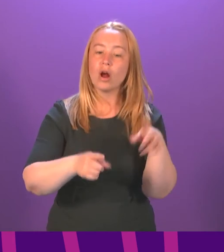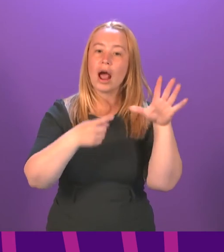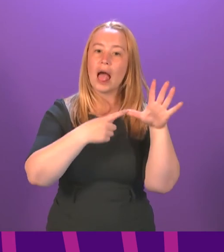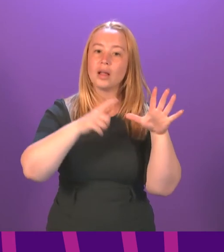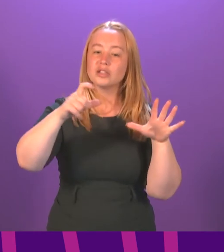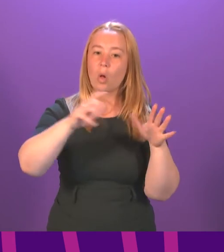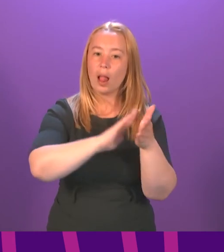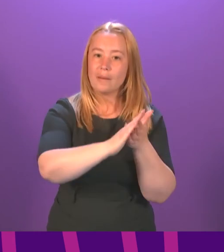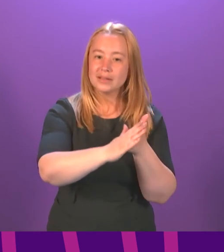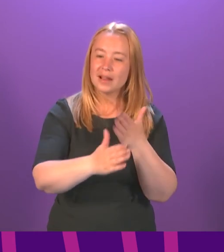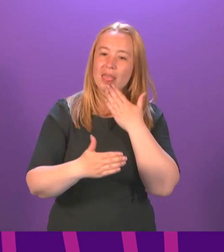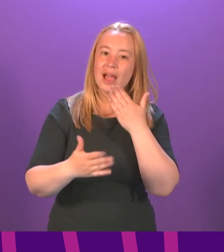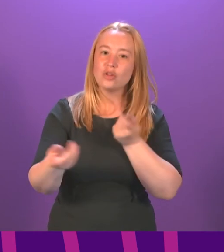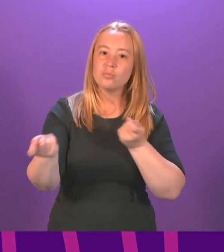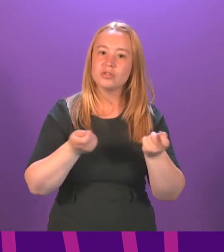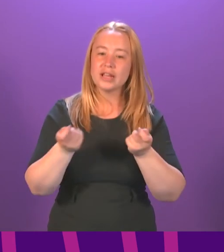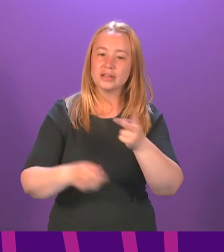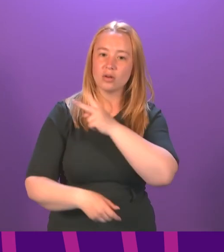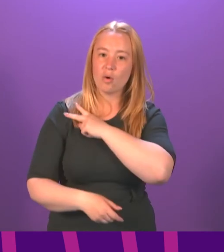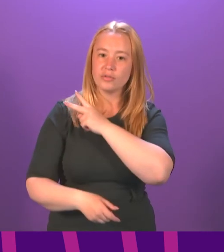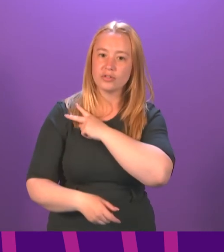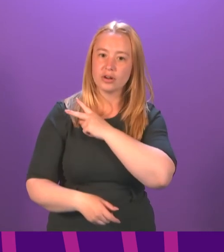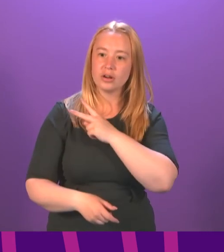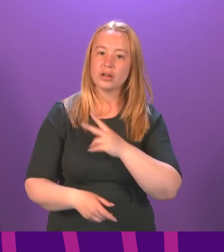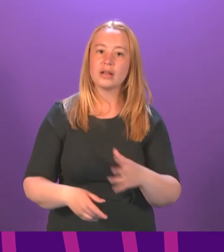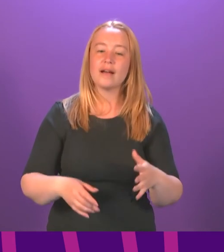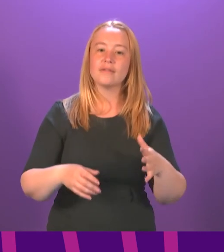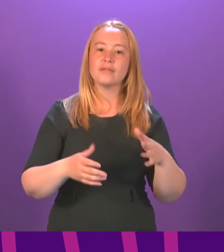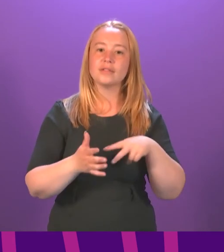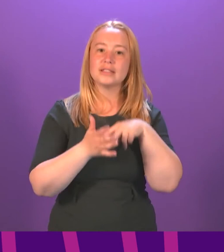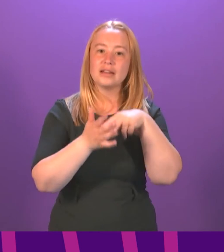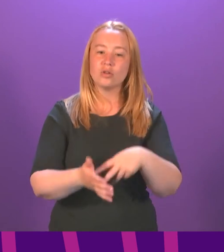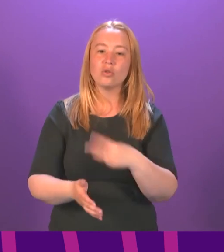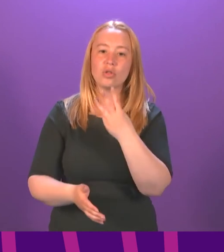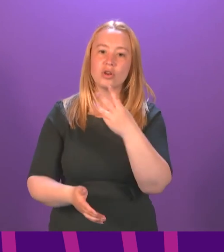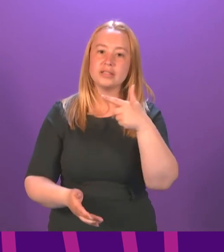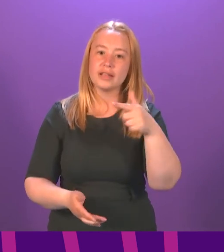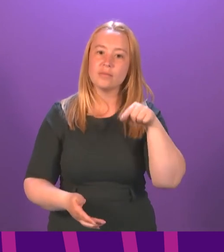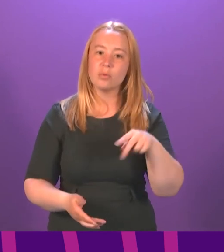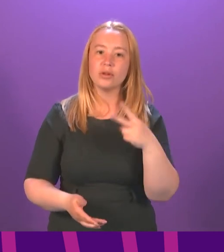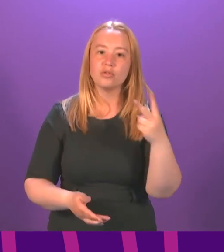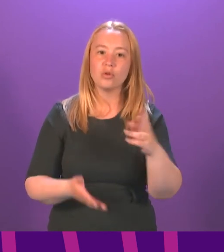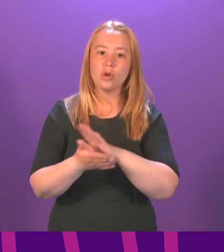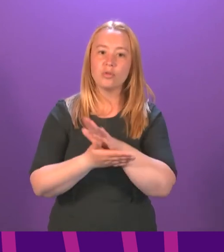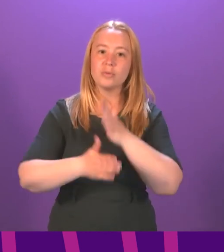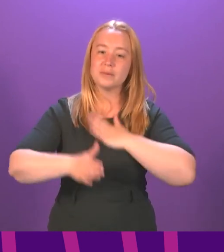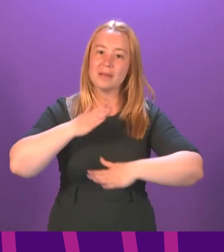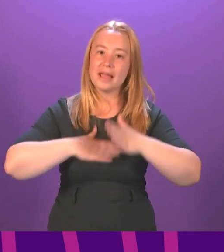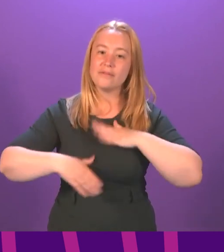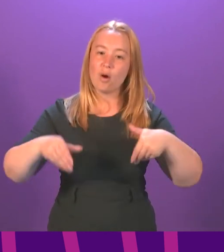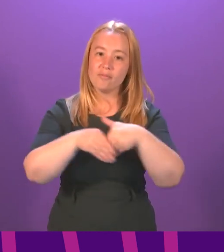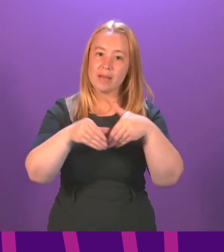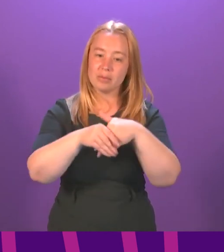Thank you, Presiding Officer. I seek your guidance under the terms of Standing Order 7.3.2, which covers the conduct of members in this chamber.